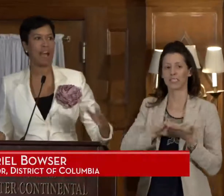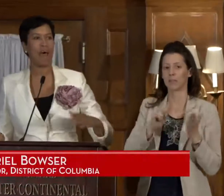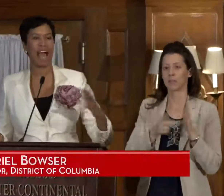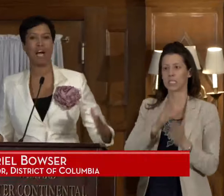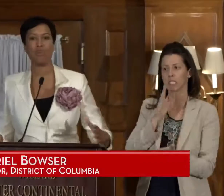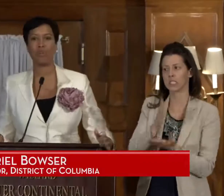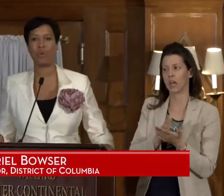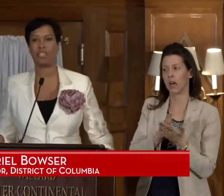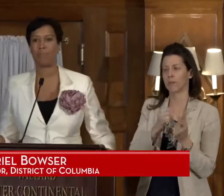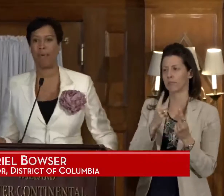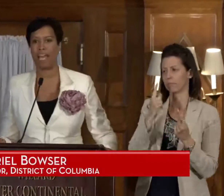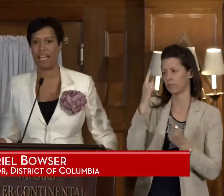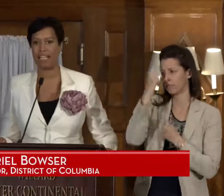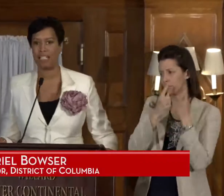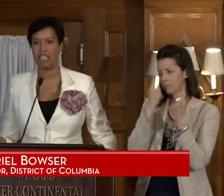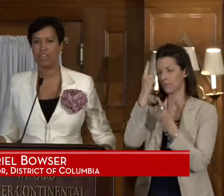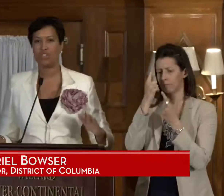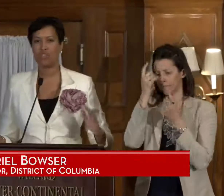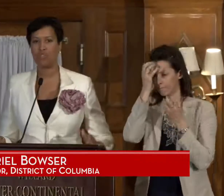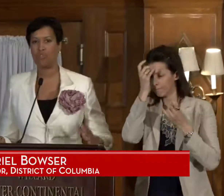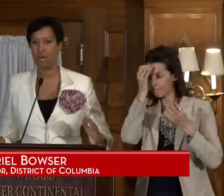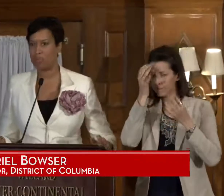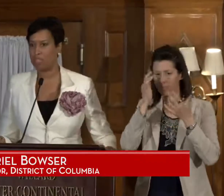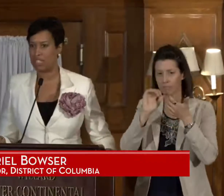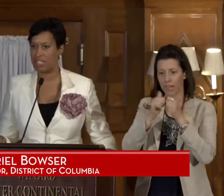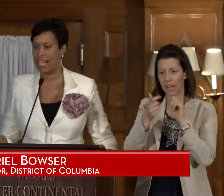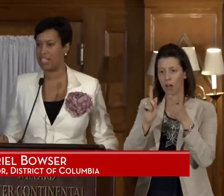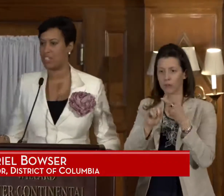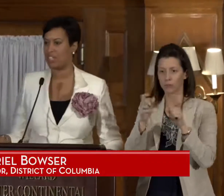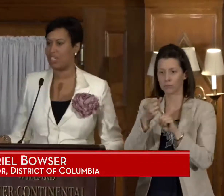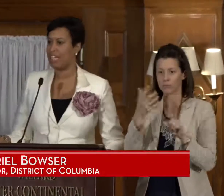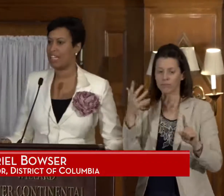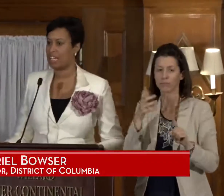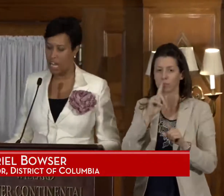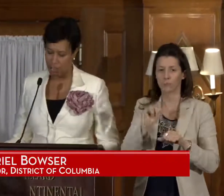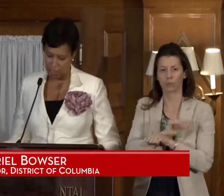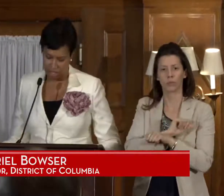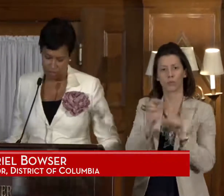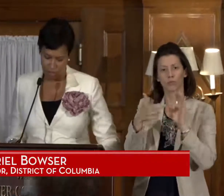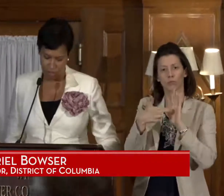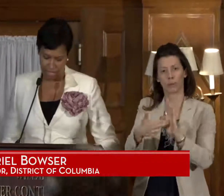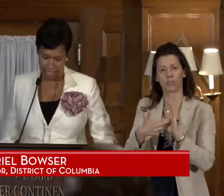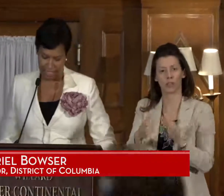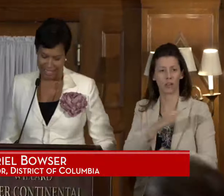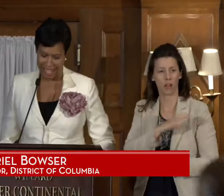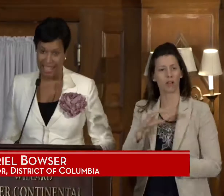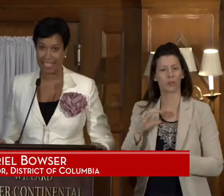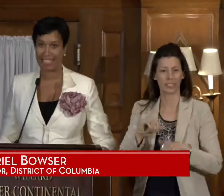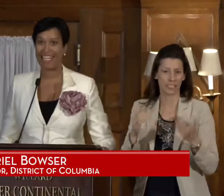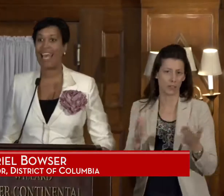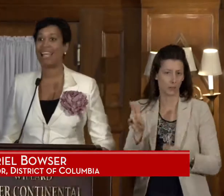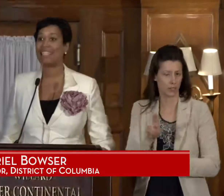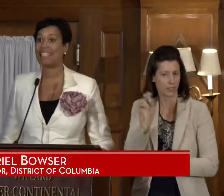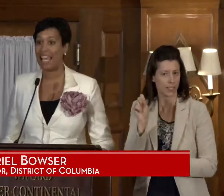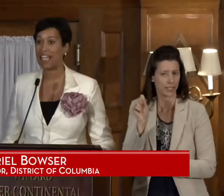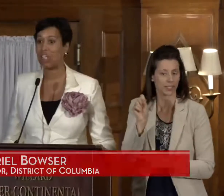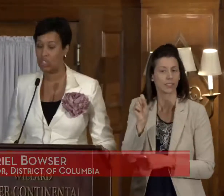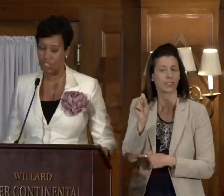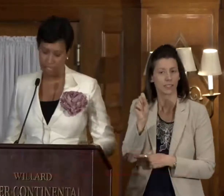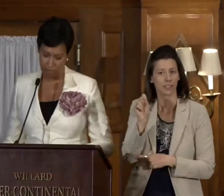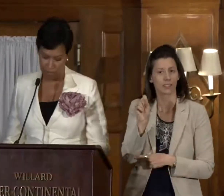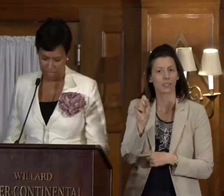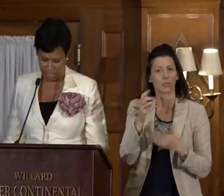about how to expand true representation in the Congress of the United States and